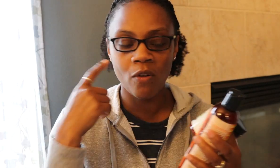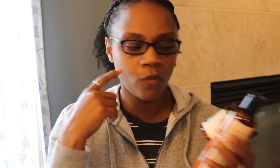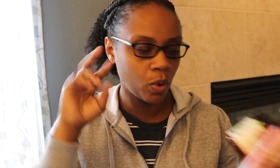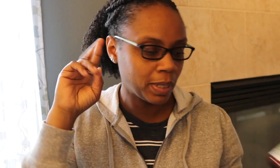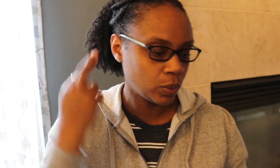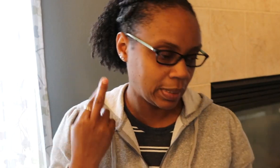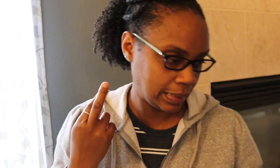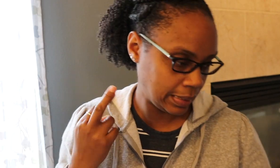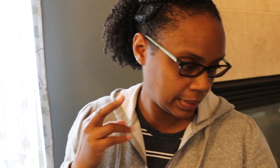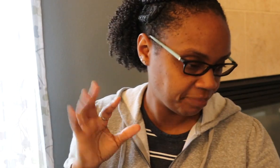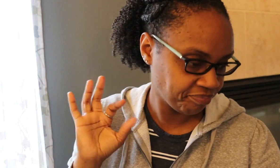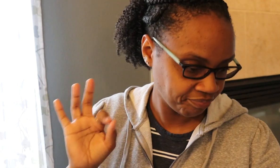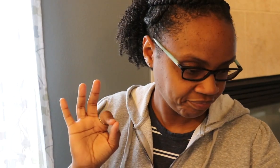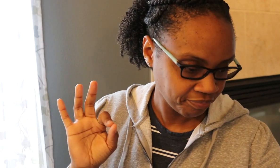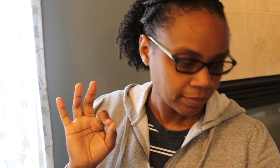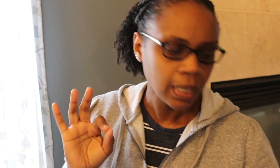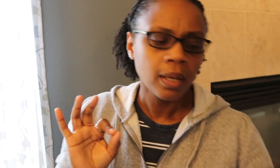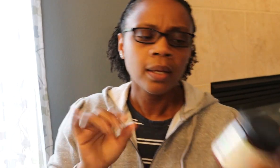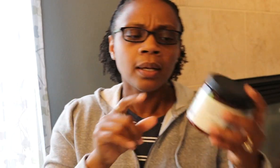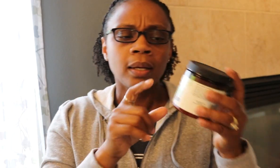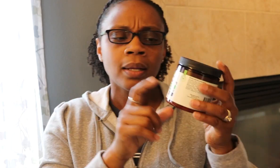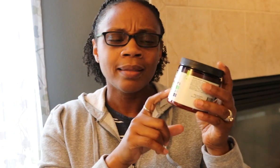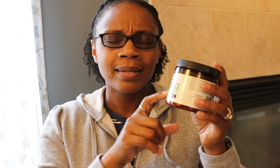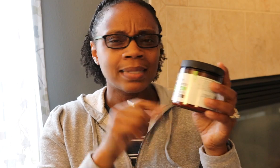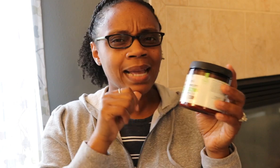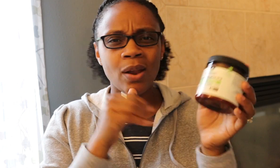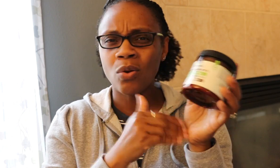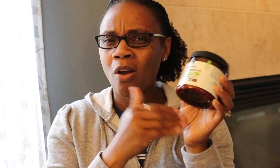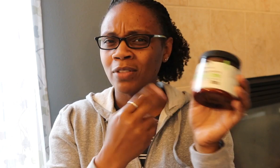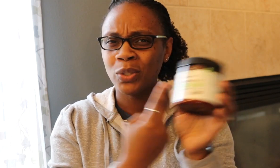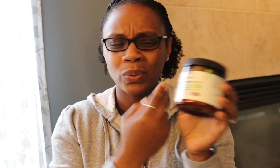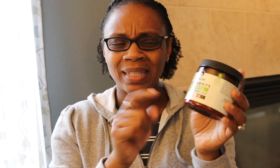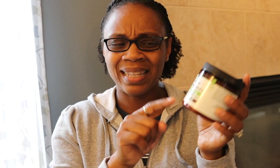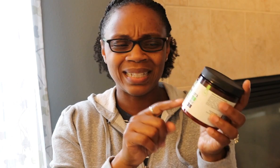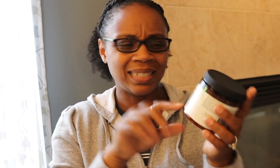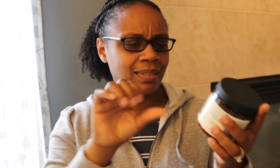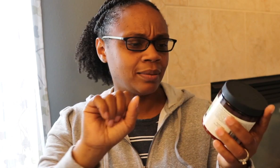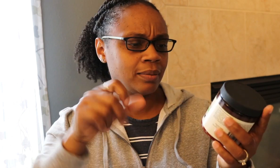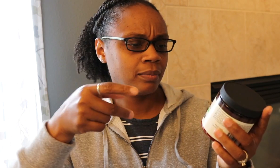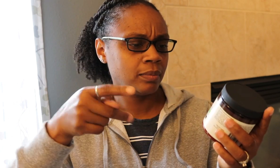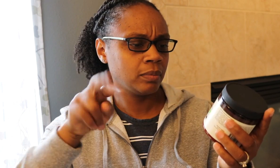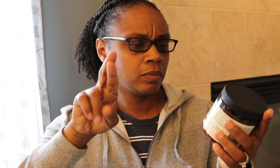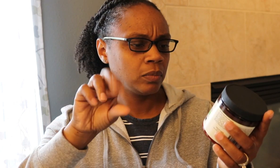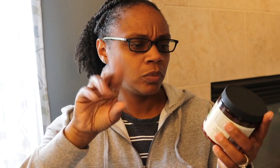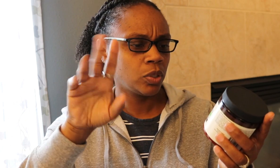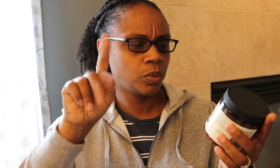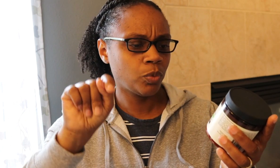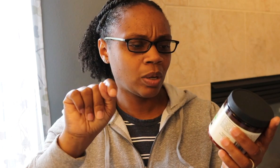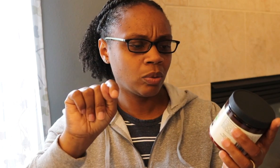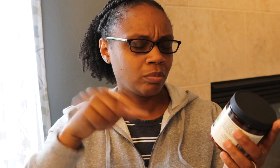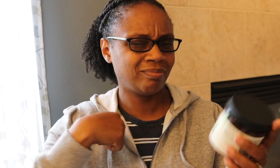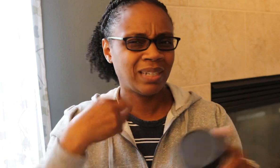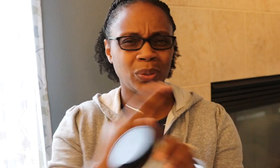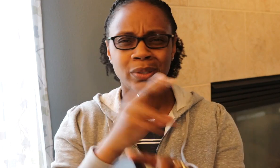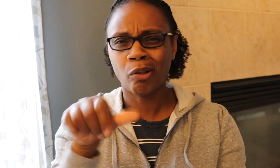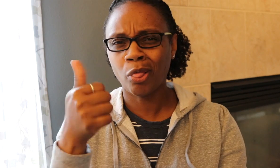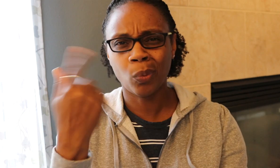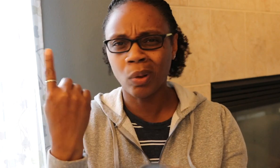combination for doing protective twists. I don't often use this variety of the Knot Butta.